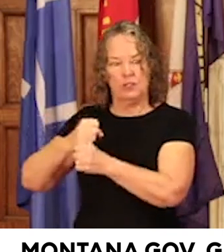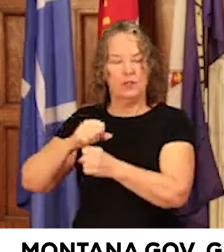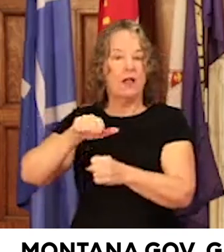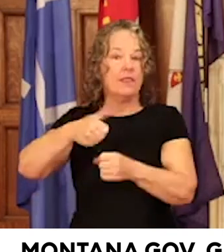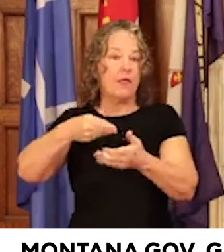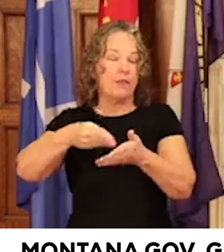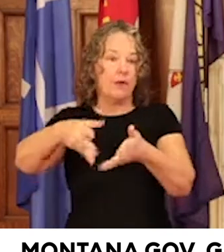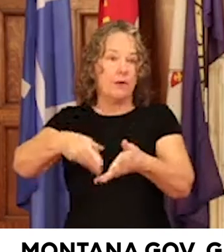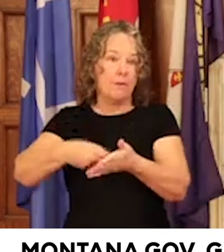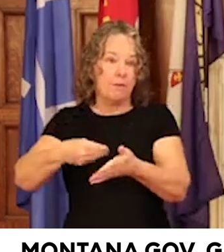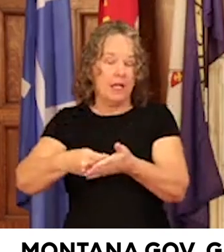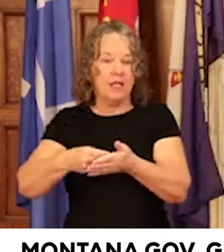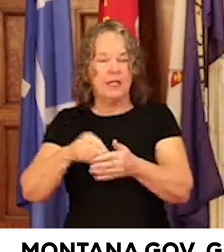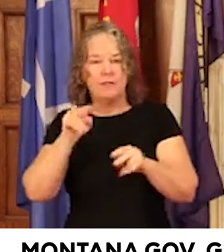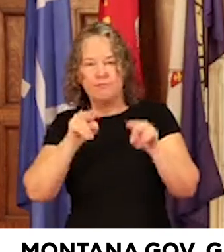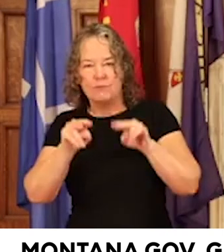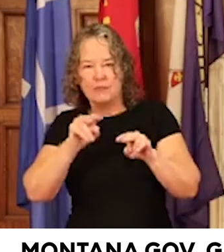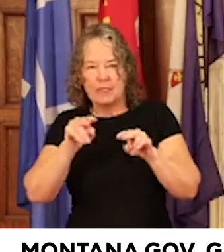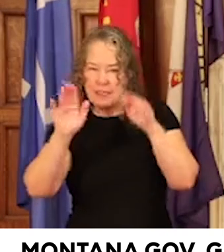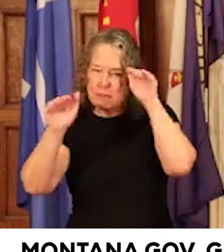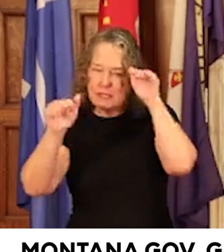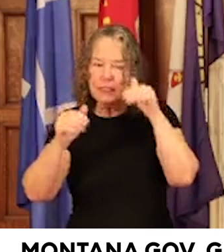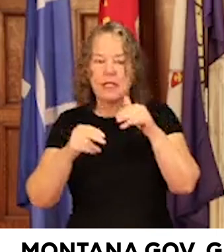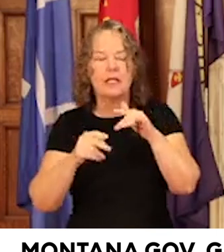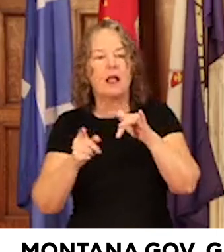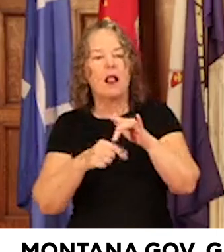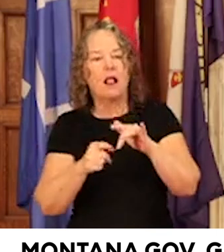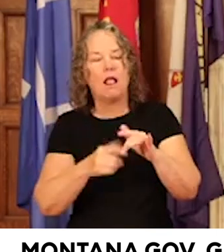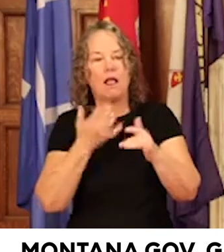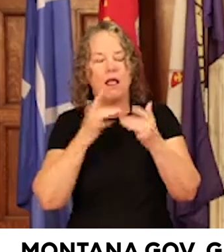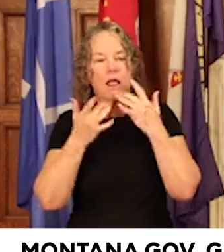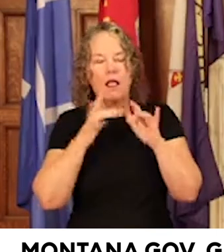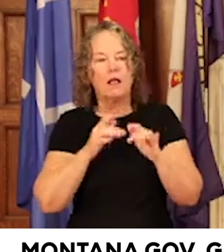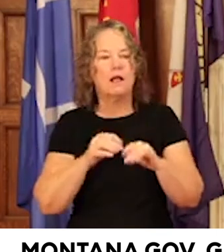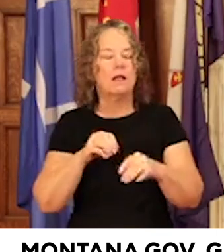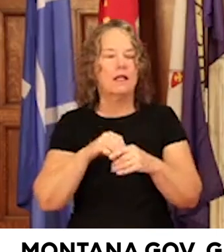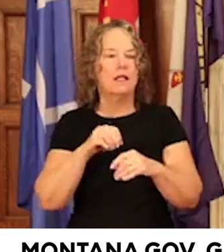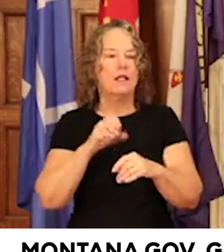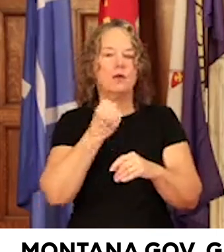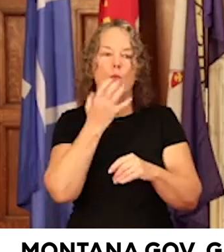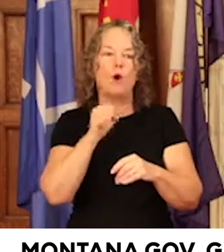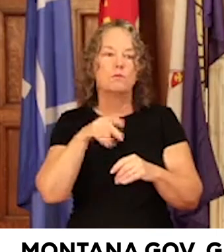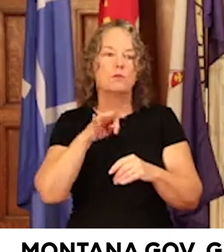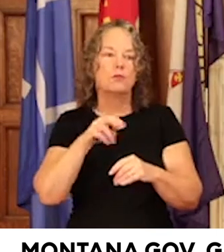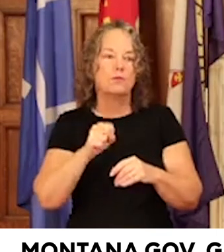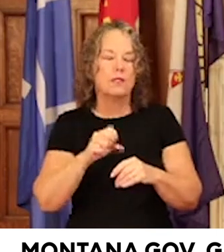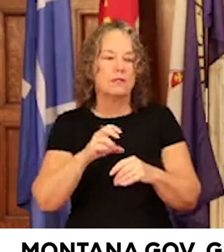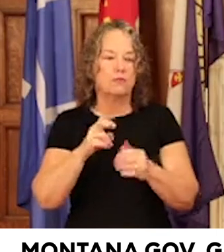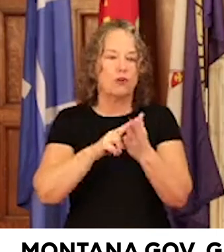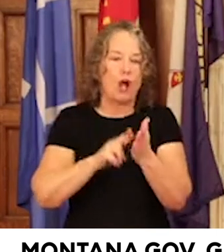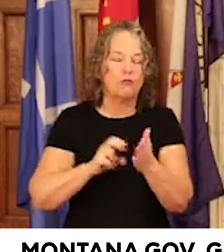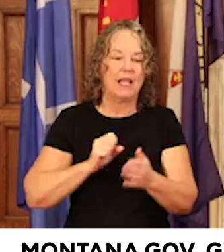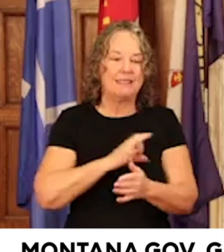looking at anticipated shortfalls, both cost of running Warm Springs. You know, we talk a lot about contract staffing and all of that. And then maybe